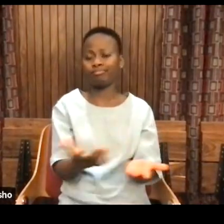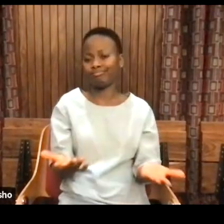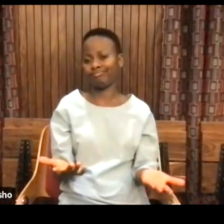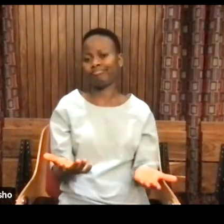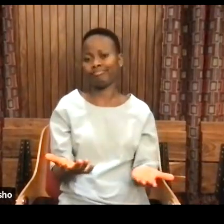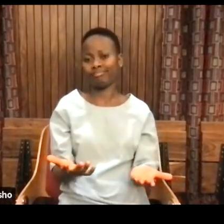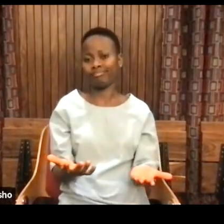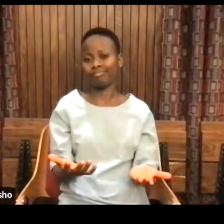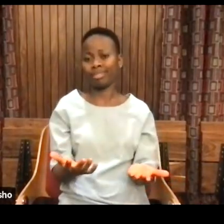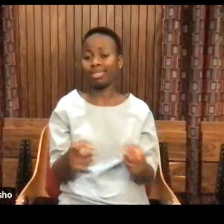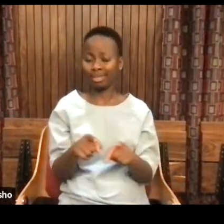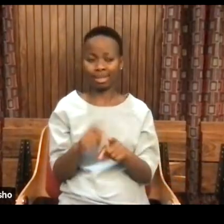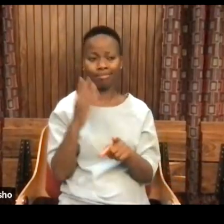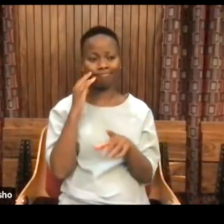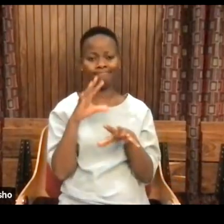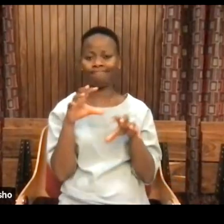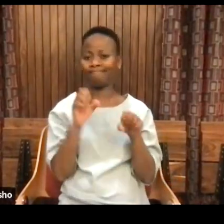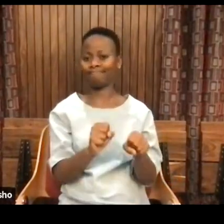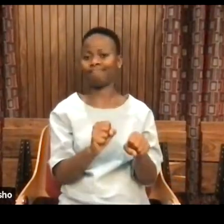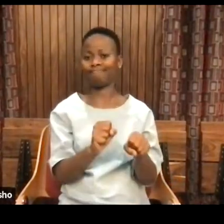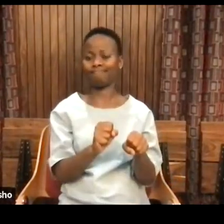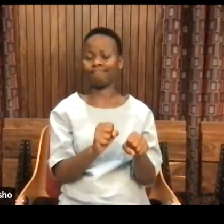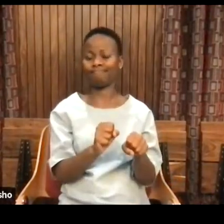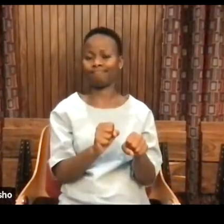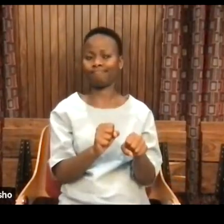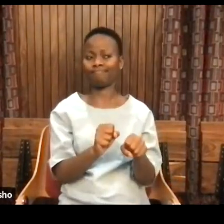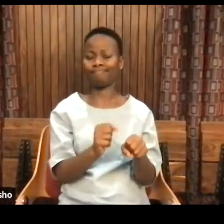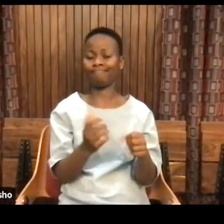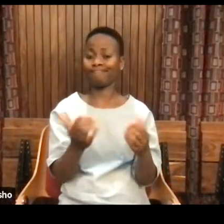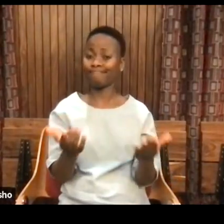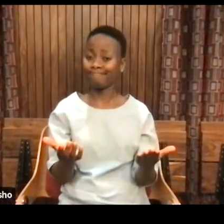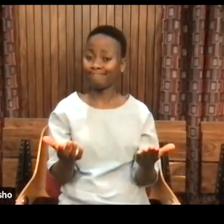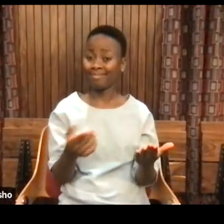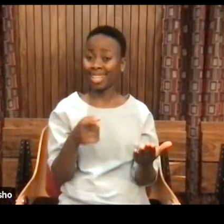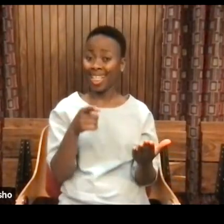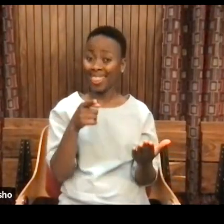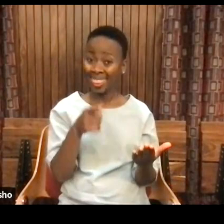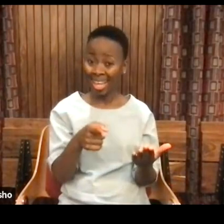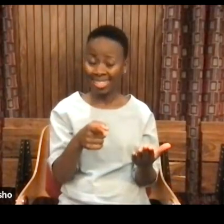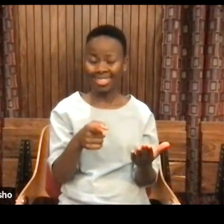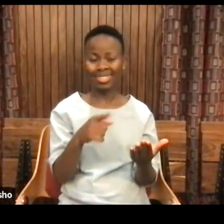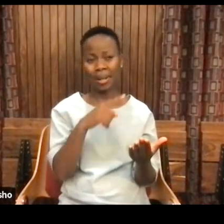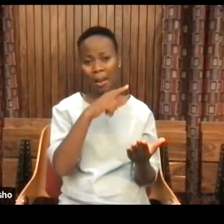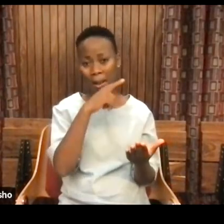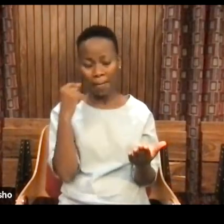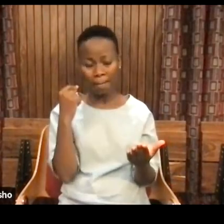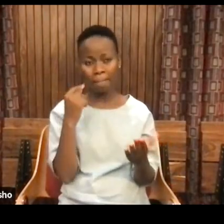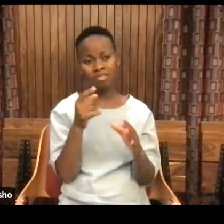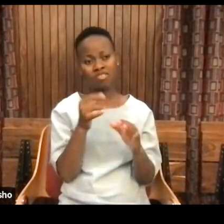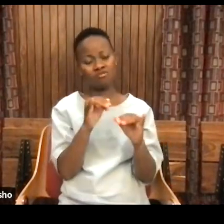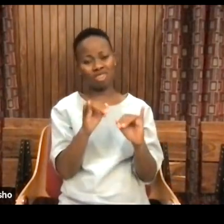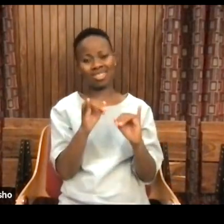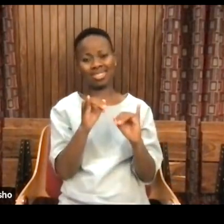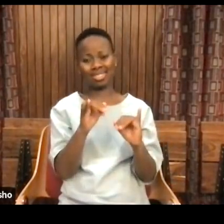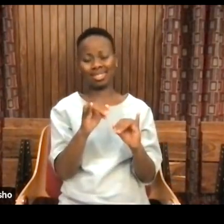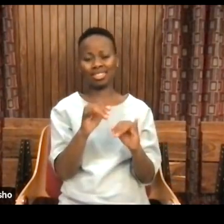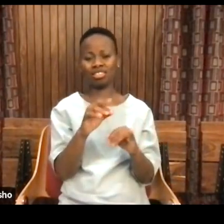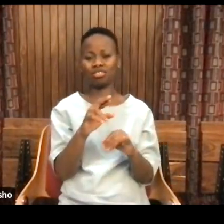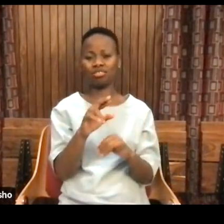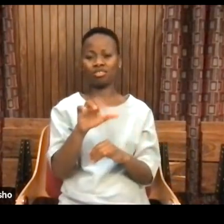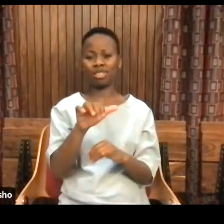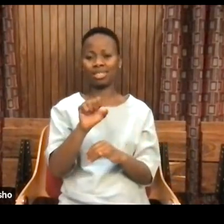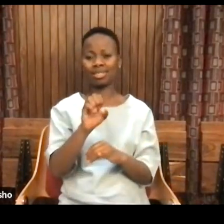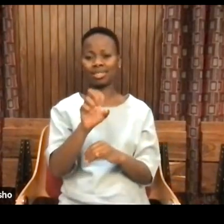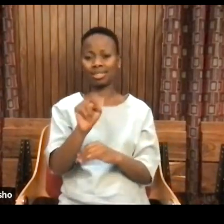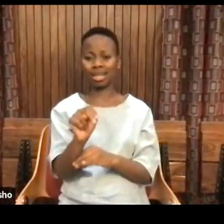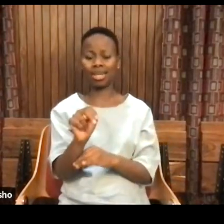out. And that leads to what I call the crisis of reason, and